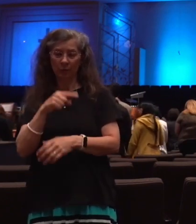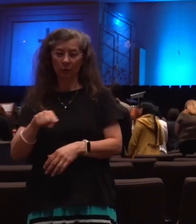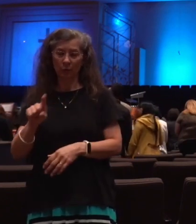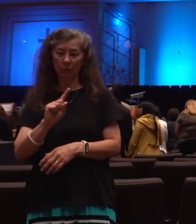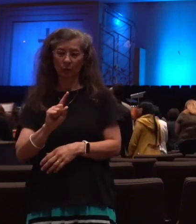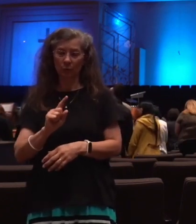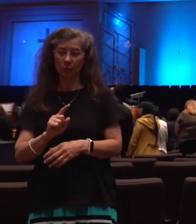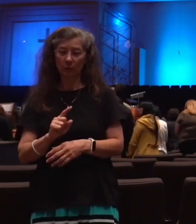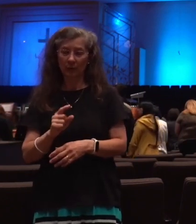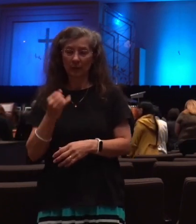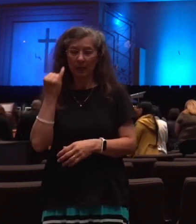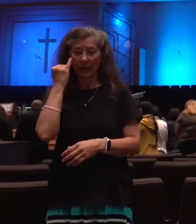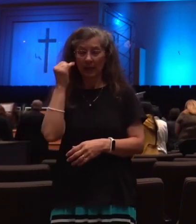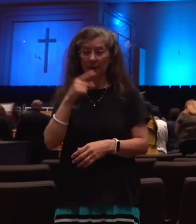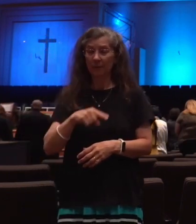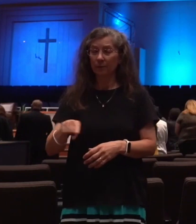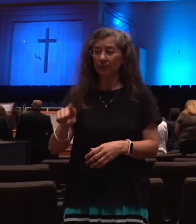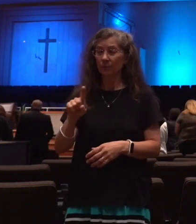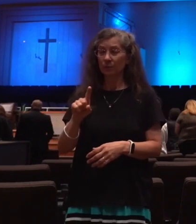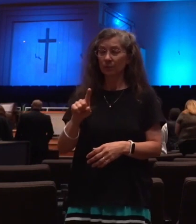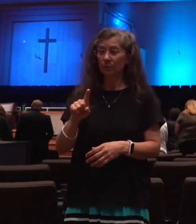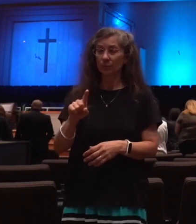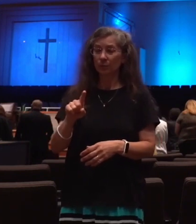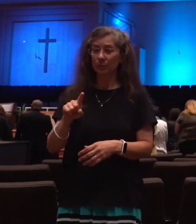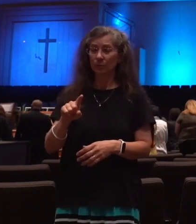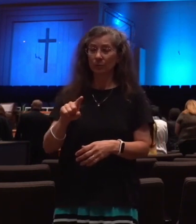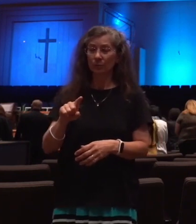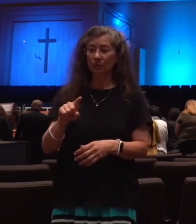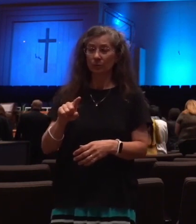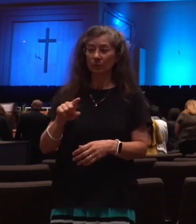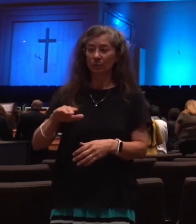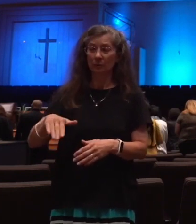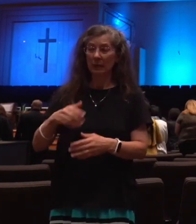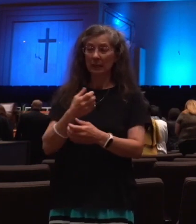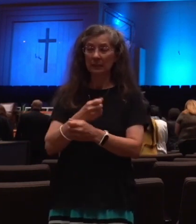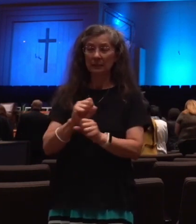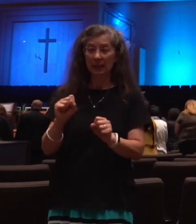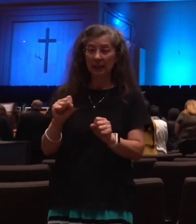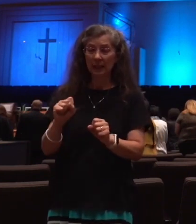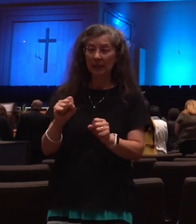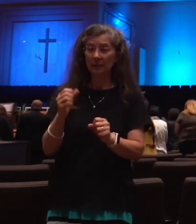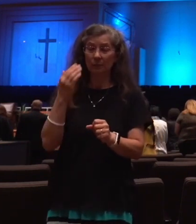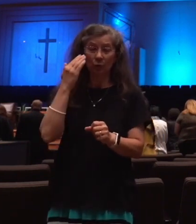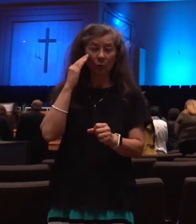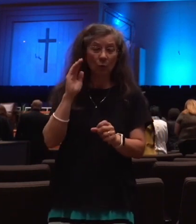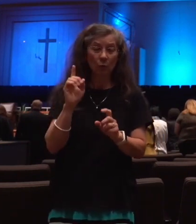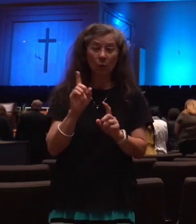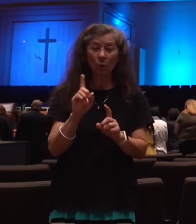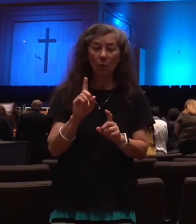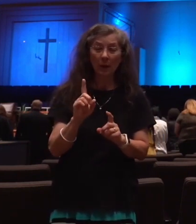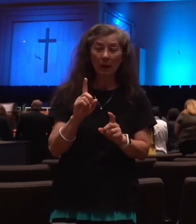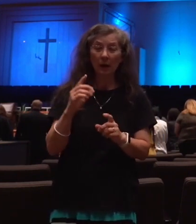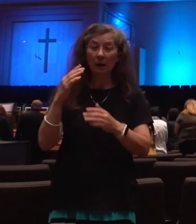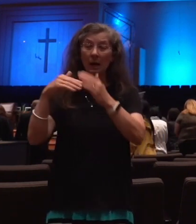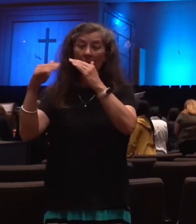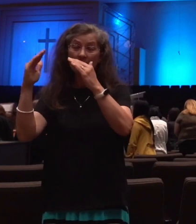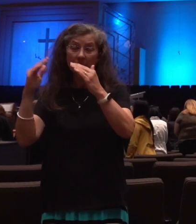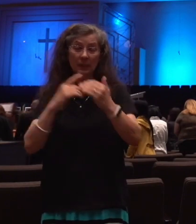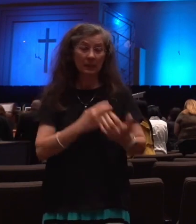Is there someone here tonight who can say, Brother Howe, I don't know. If I died right now, I don't know where I'd spend eternity. Pray for me. need to get